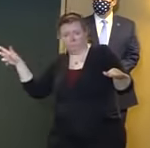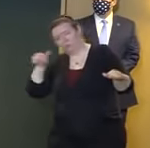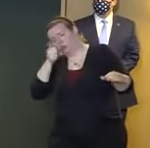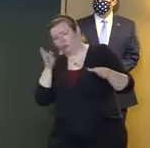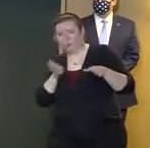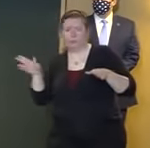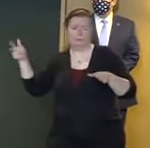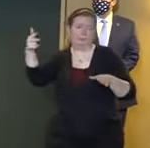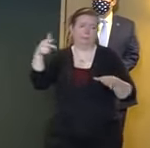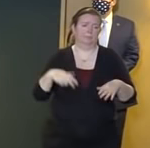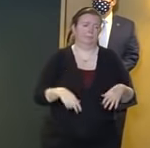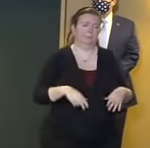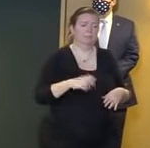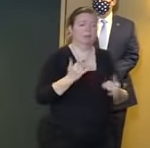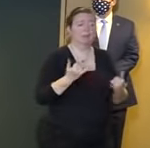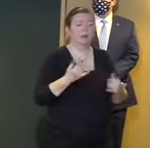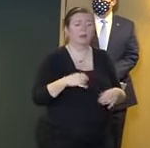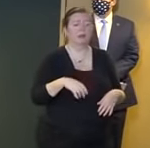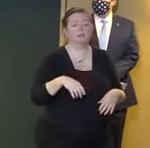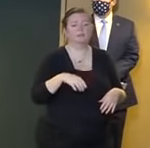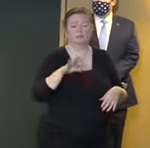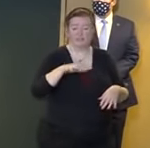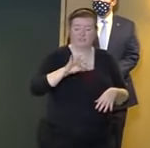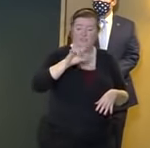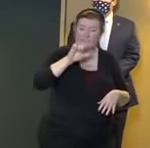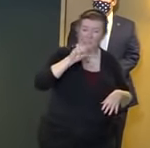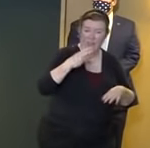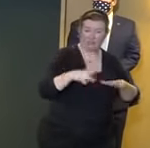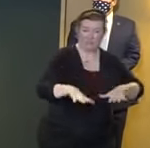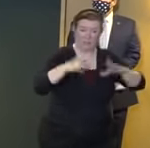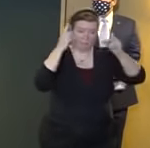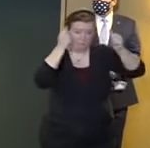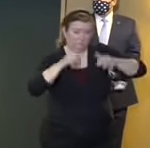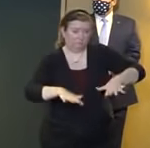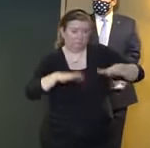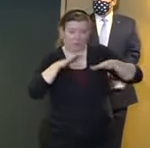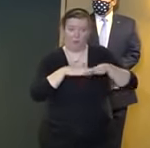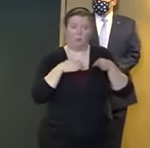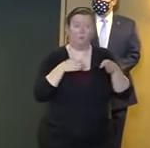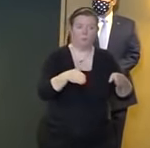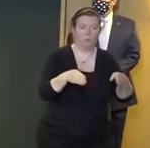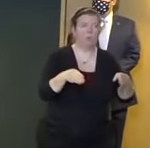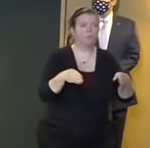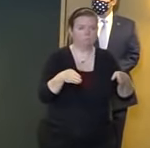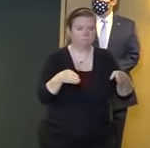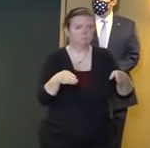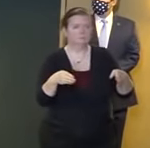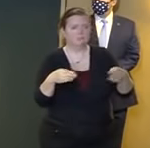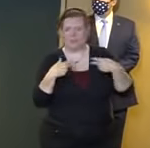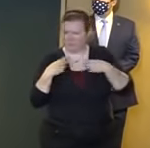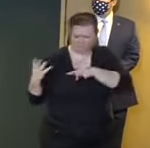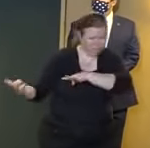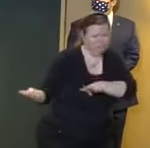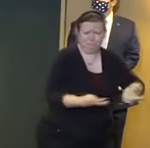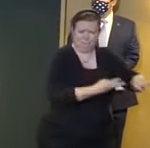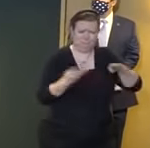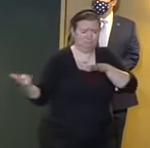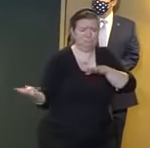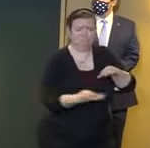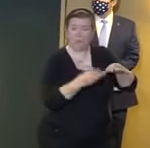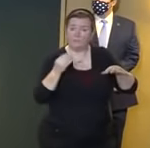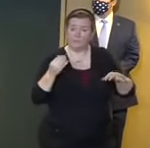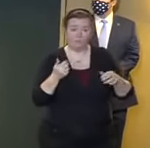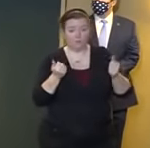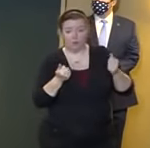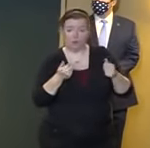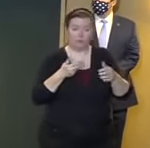flood watches in effect slump some flooded streets may have current currents swift enough to wash a car into